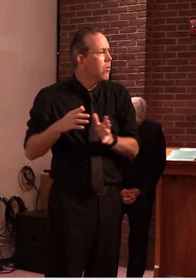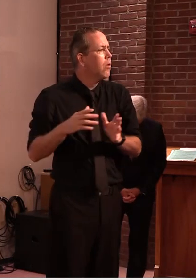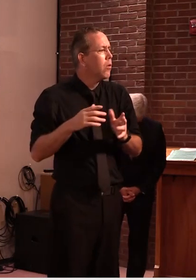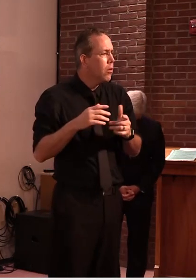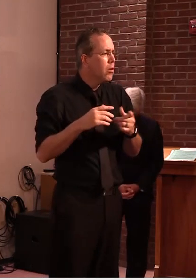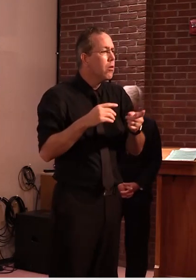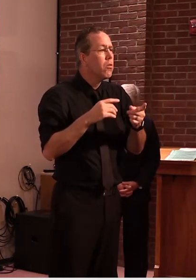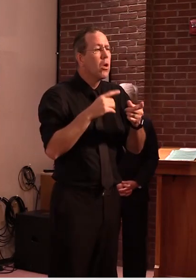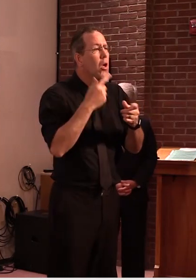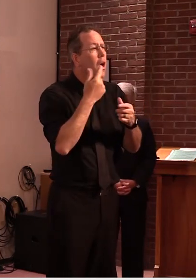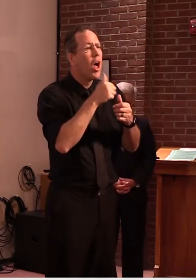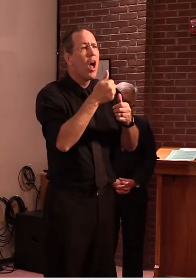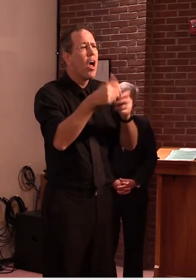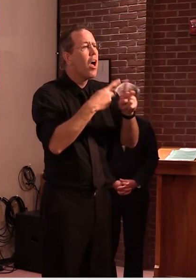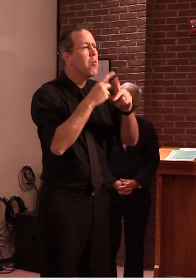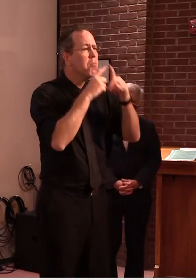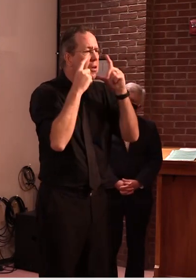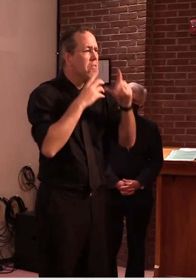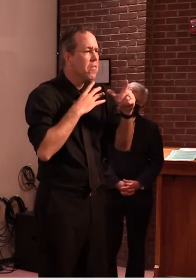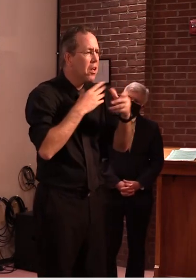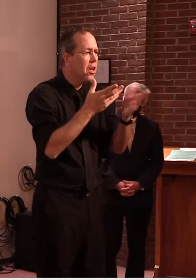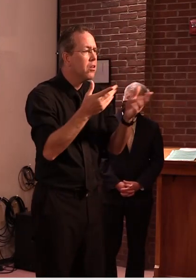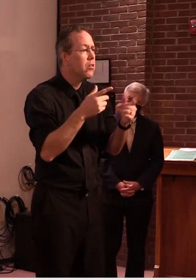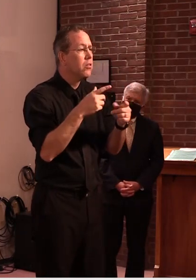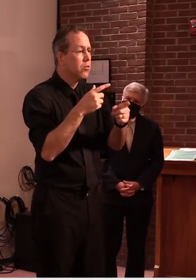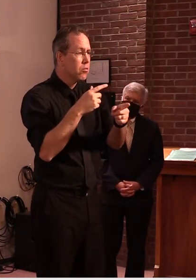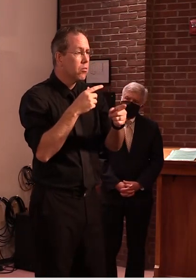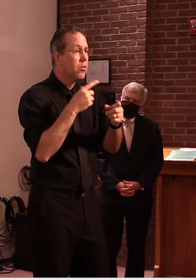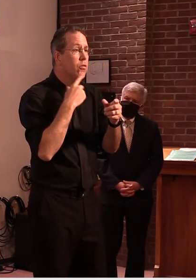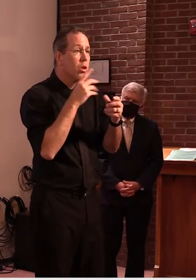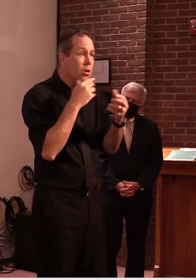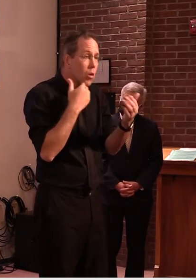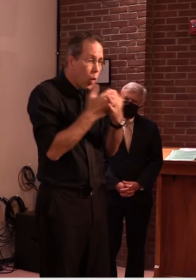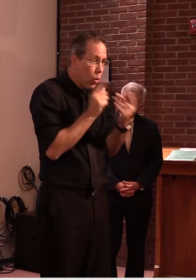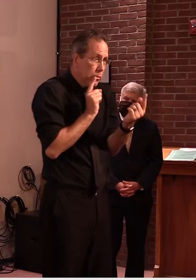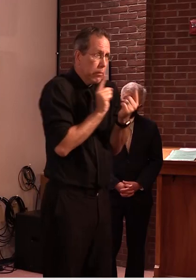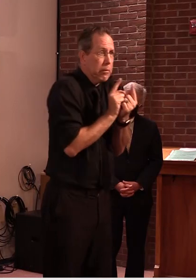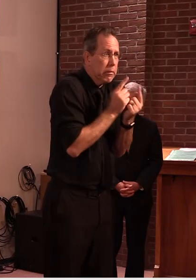other people if a mask is not prohibited because of a medical condition